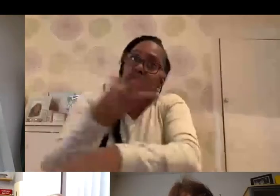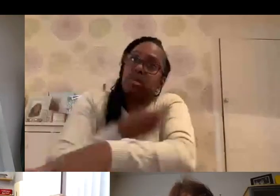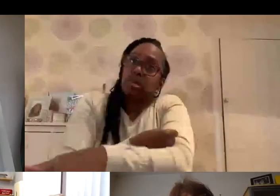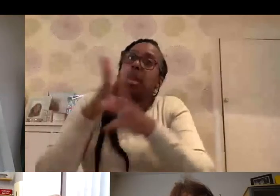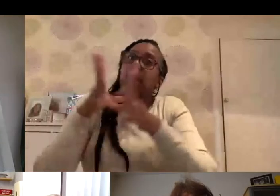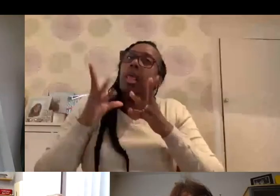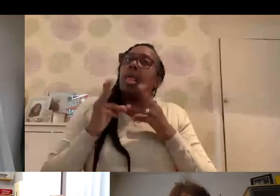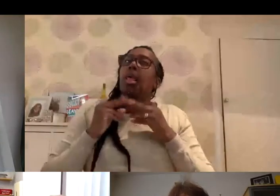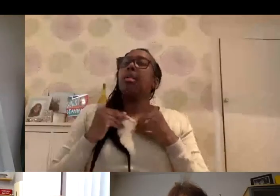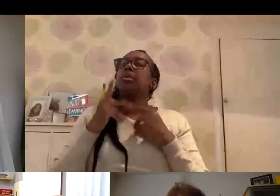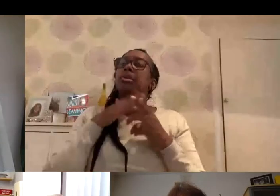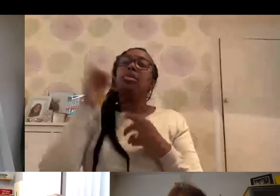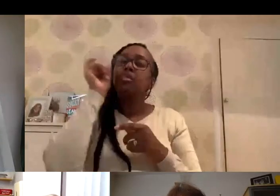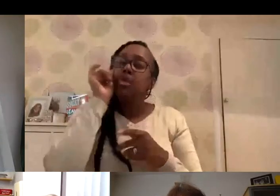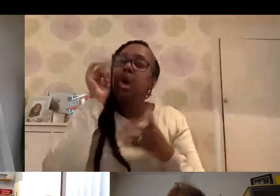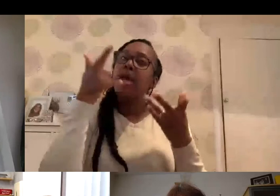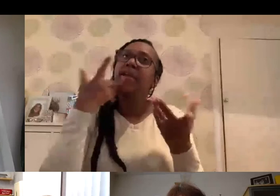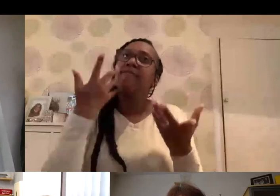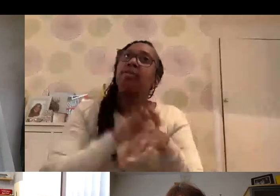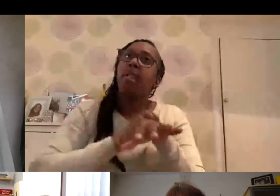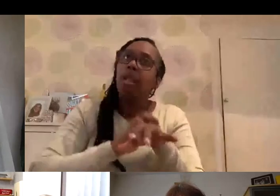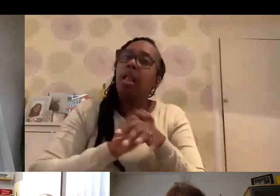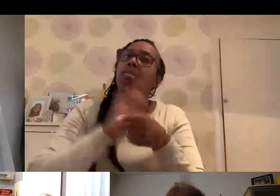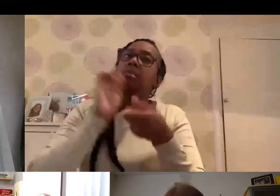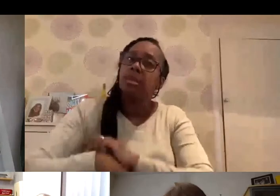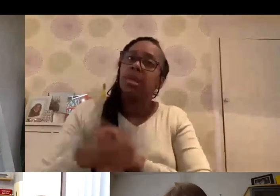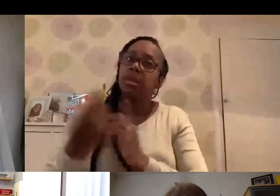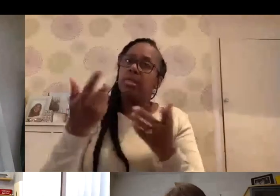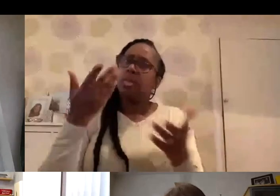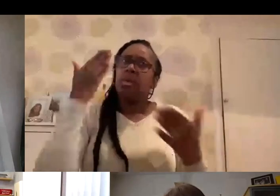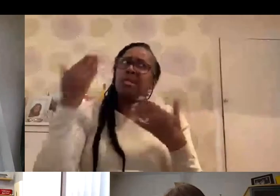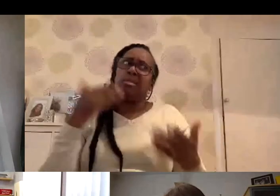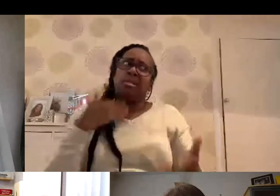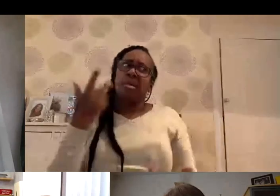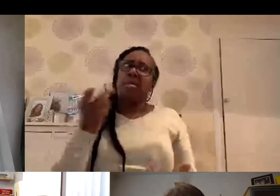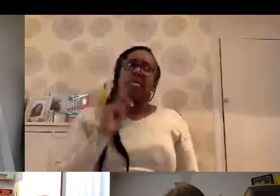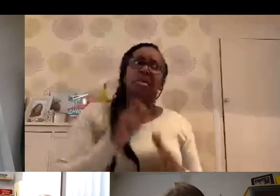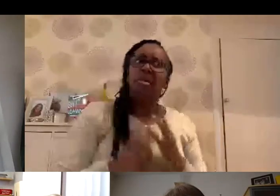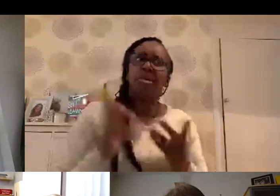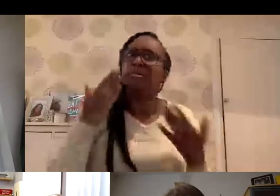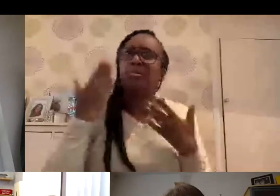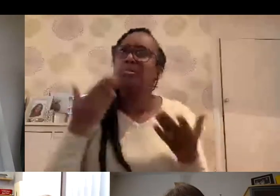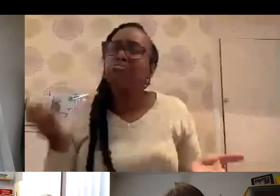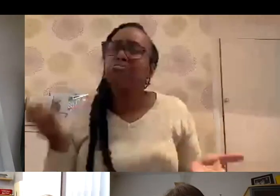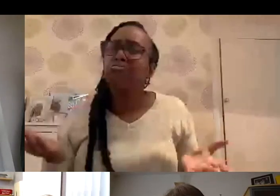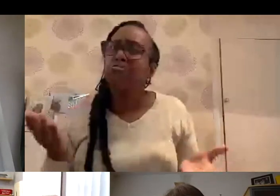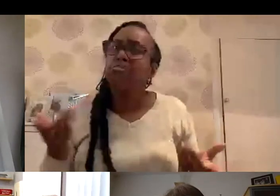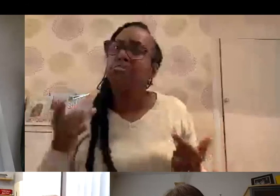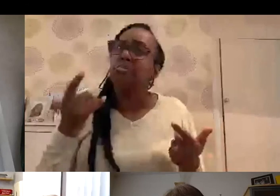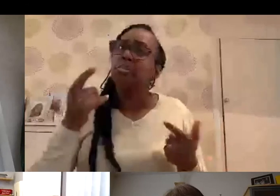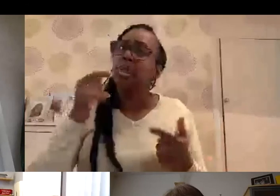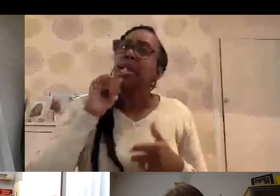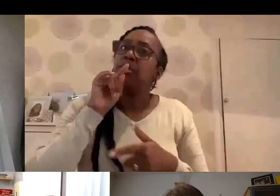those who have anaphylaxis know what they have had. And, and if they don't know what their anaphylaxis do, as we said earlier, they get